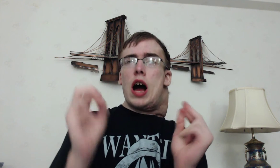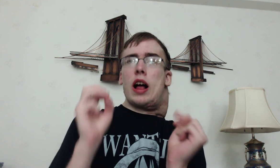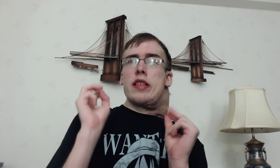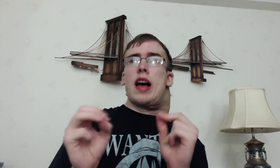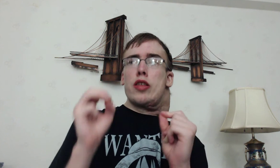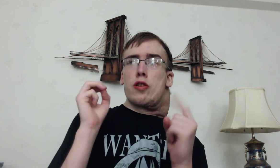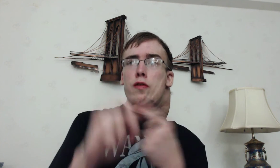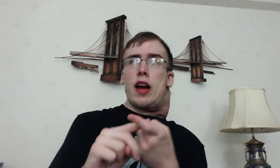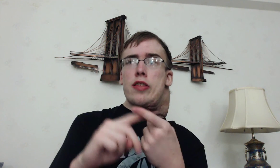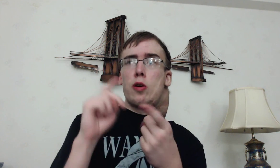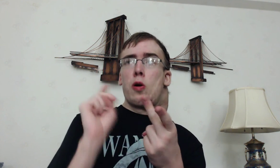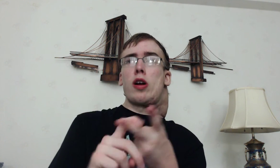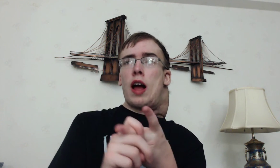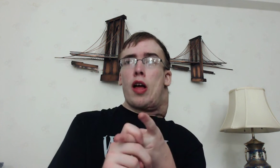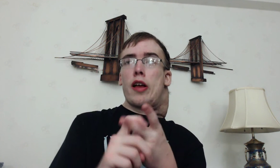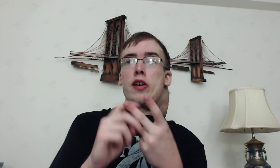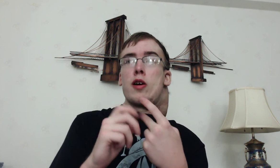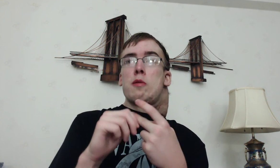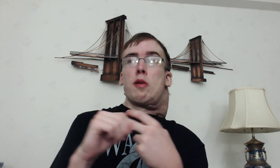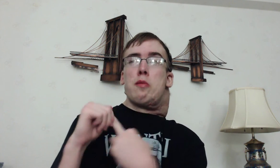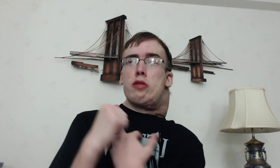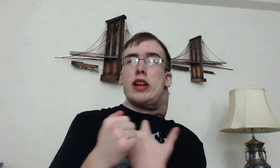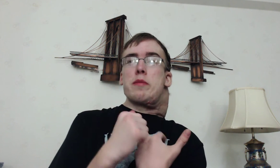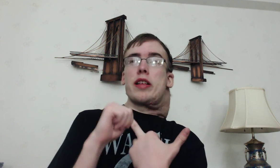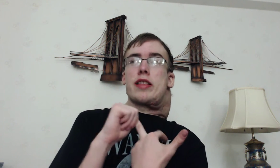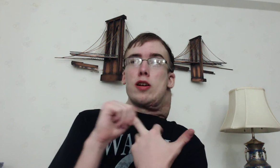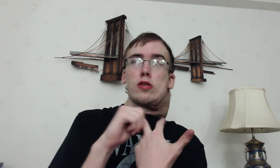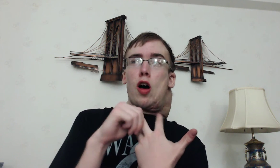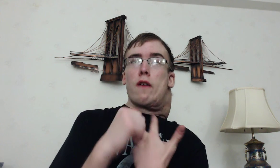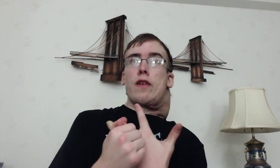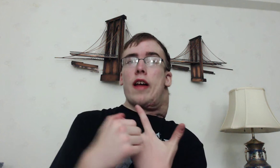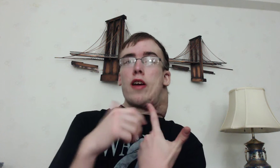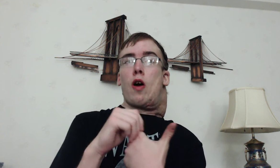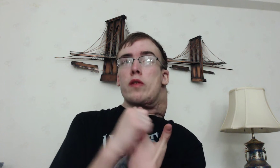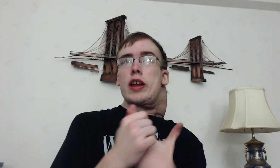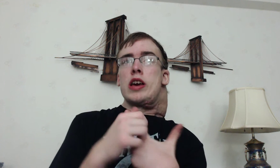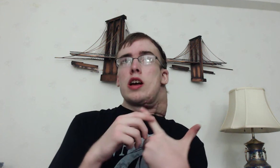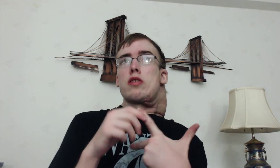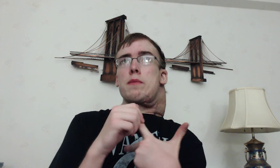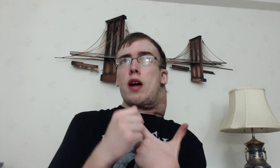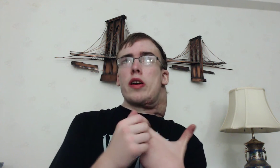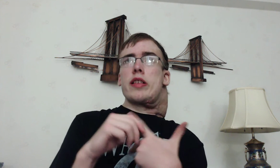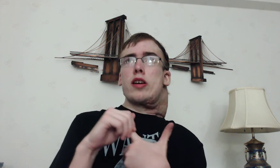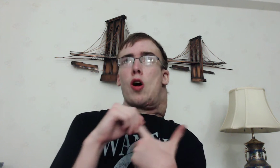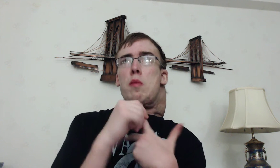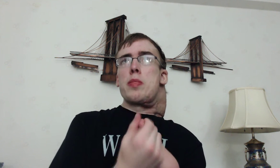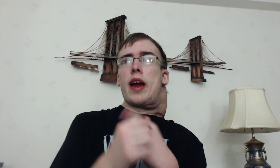let down their friends or their allies Most of them consider Law a friend already So they probably consider all the minks